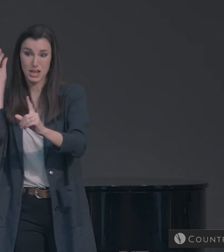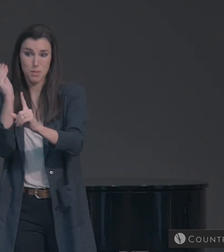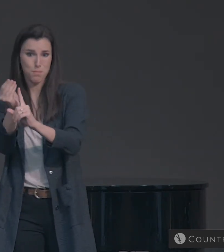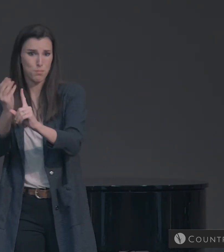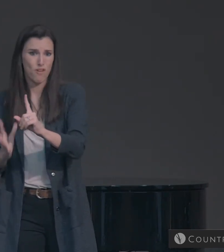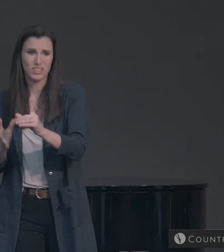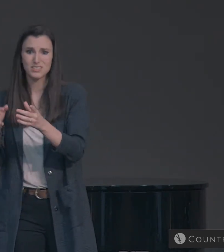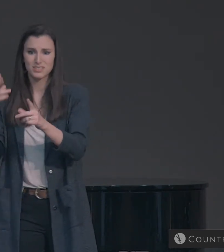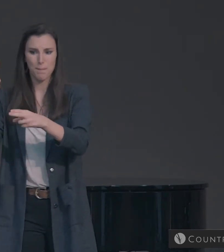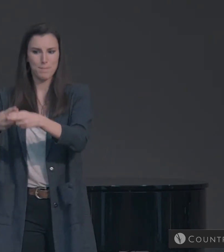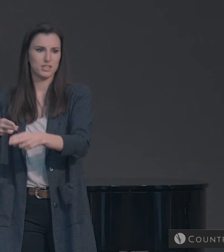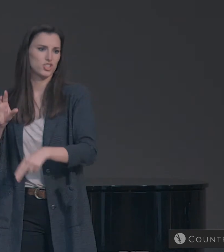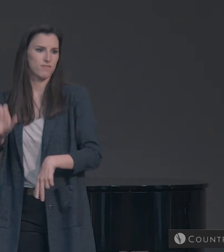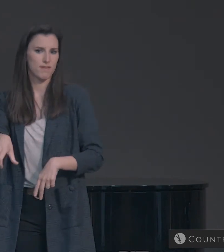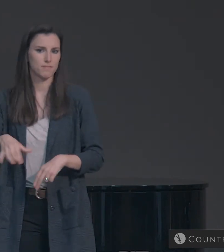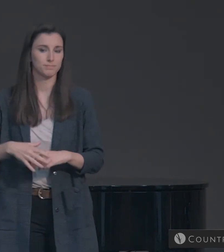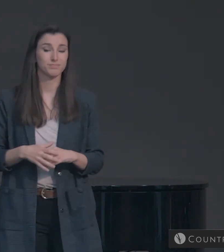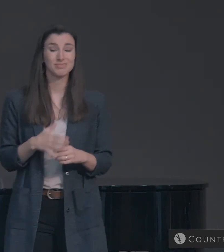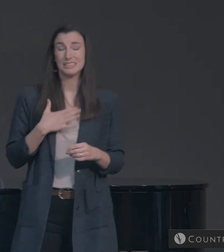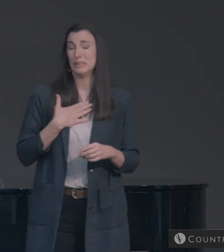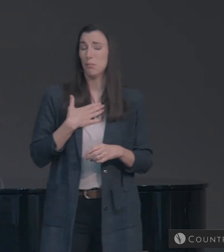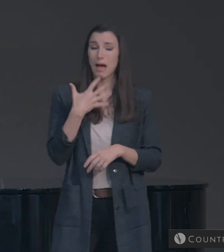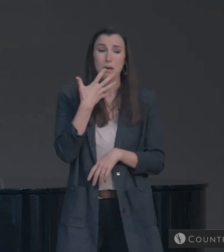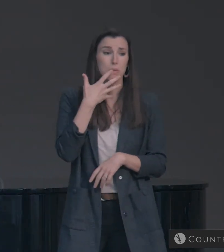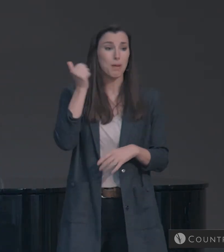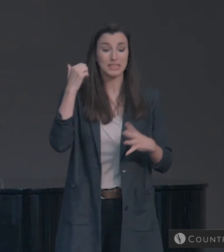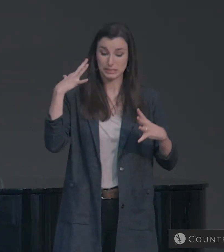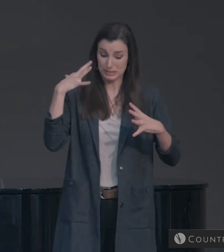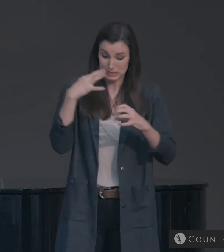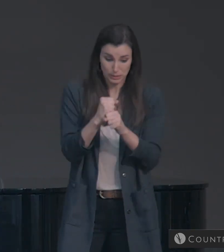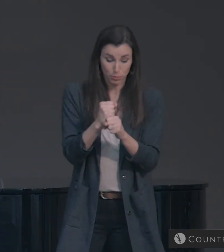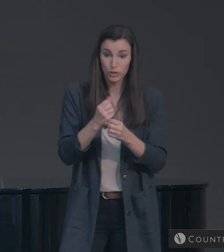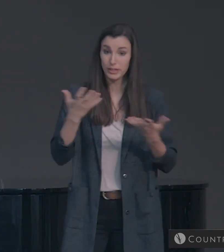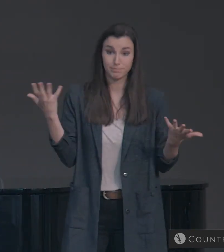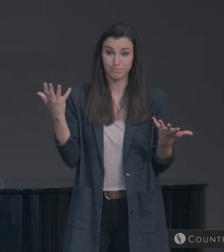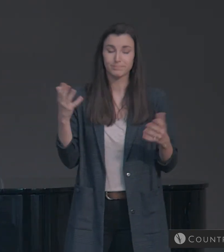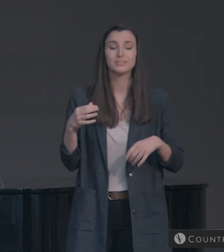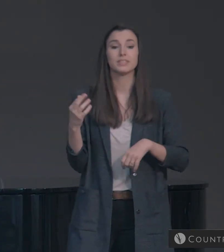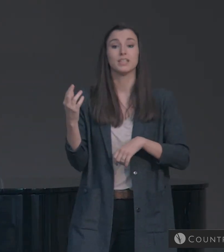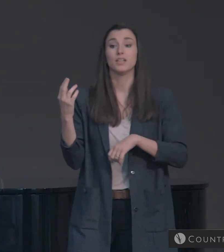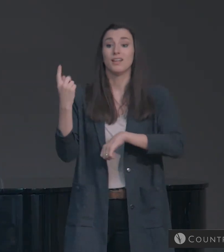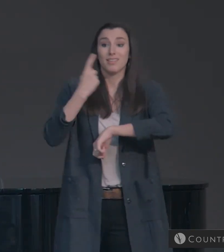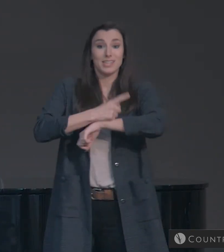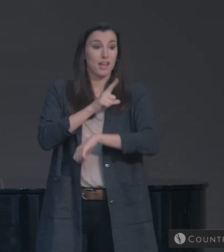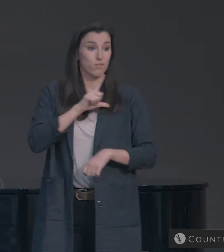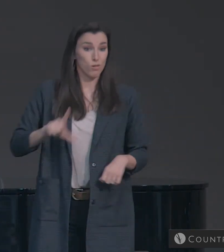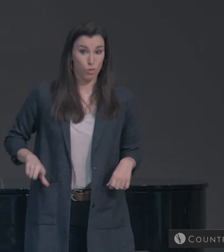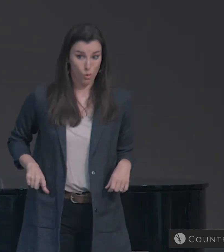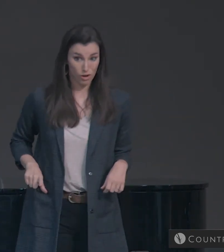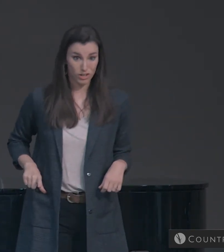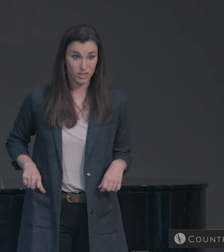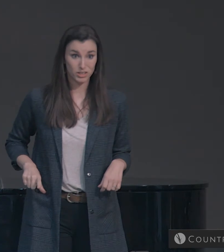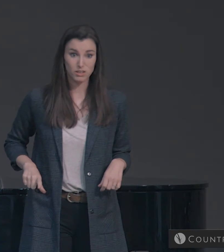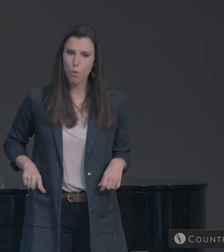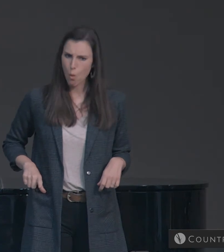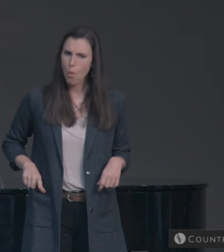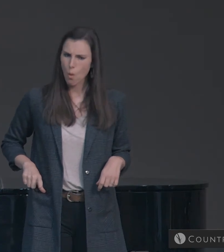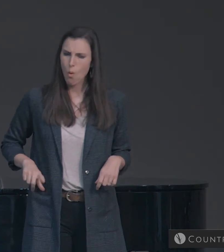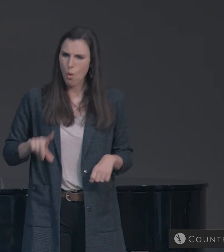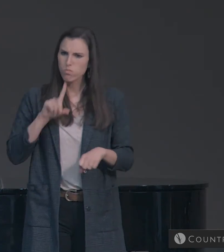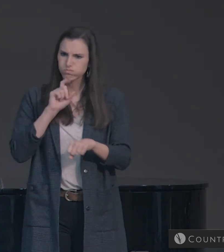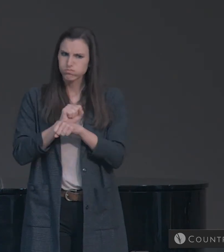of it often. One of the best ways that I can summarize it for you is that the day of the Lord is a very real,